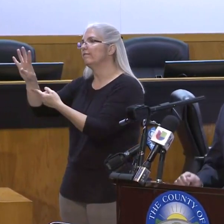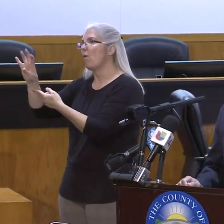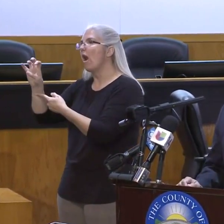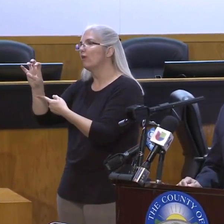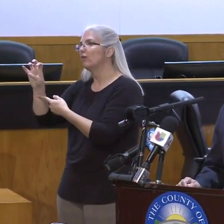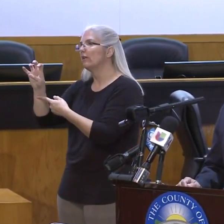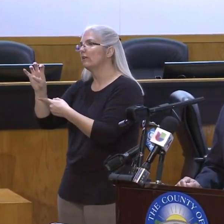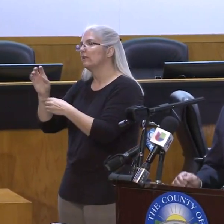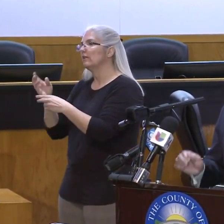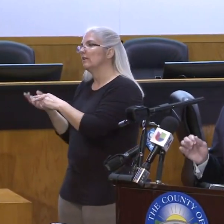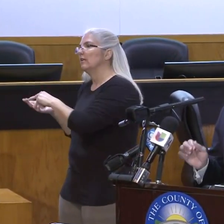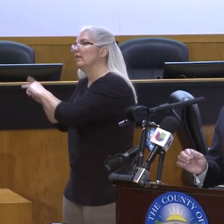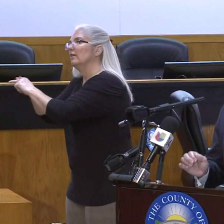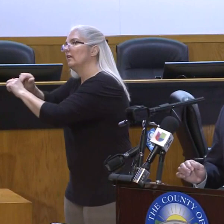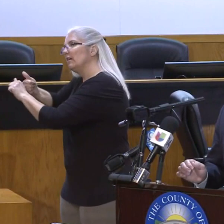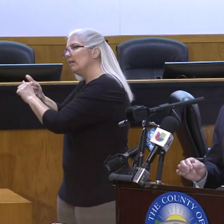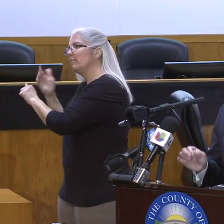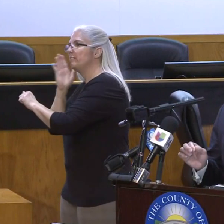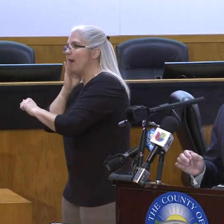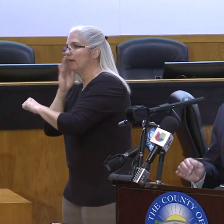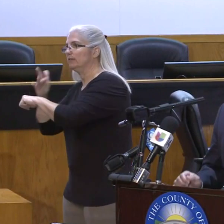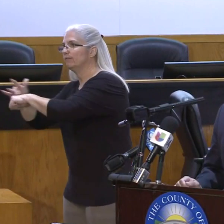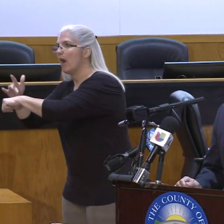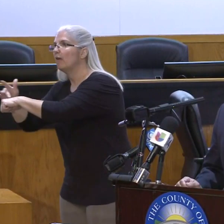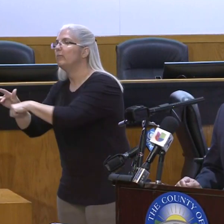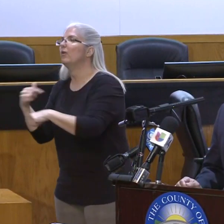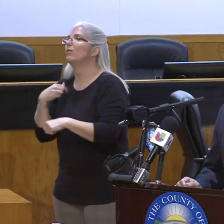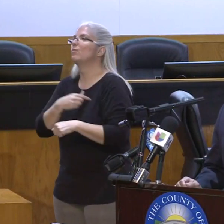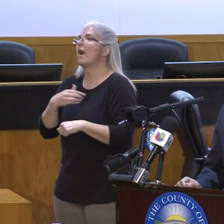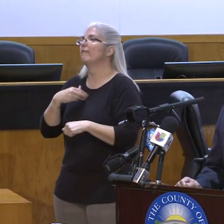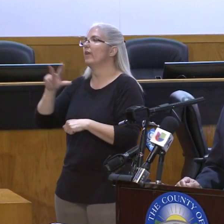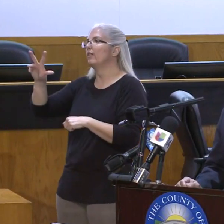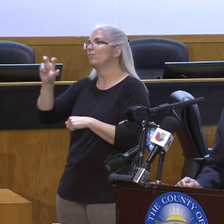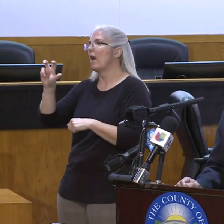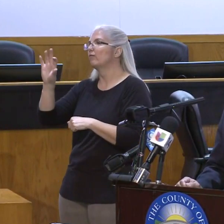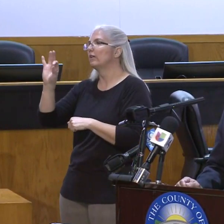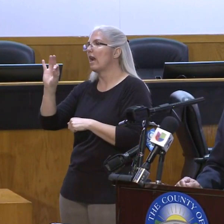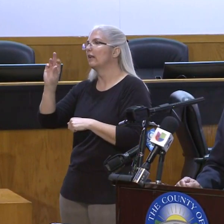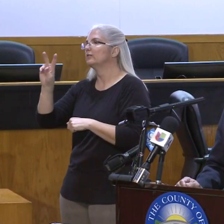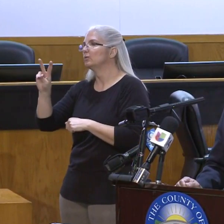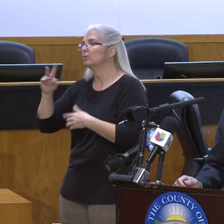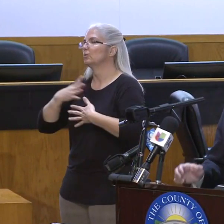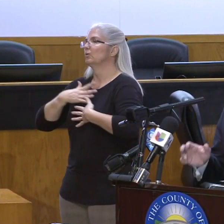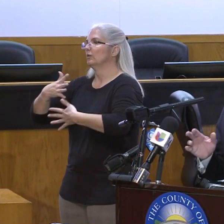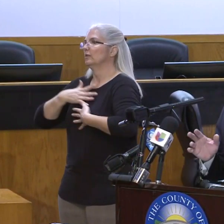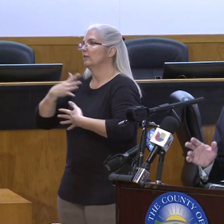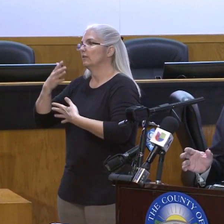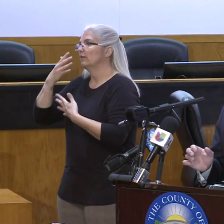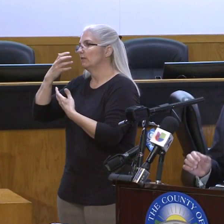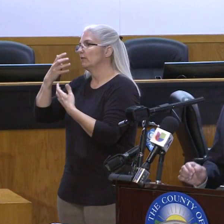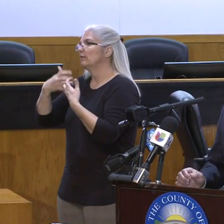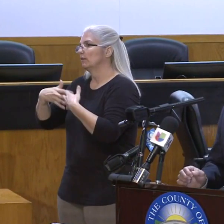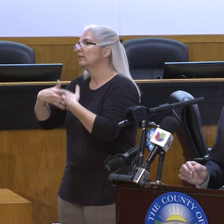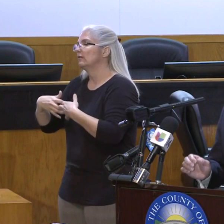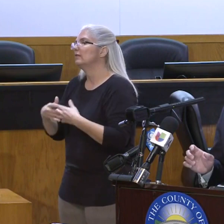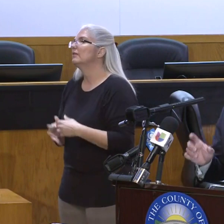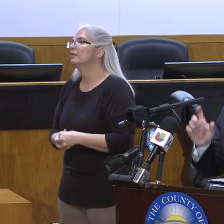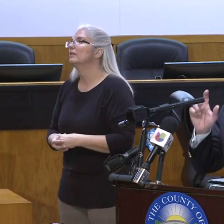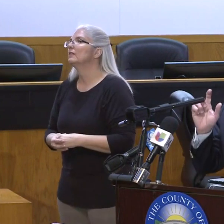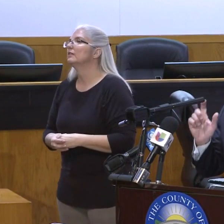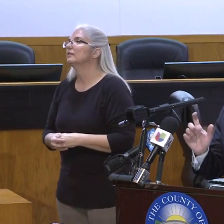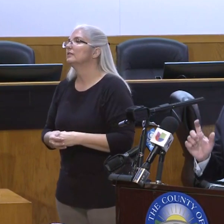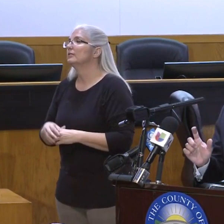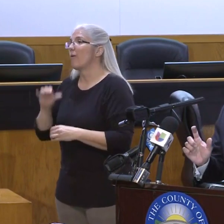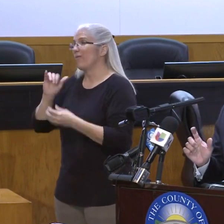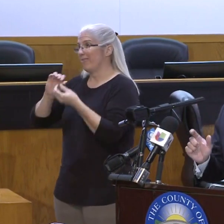and 392 ventilators that were available in the county. This data represents